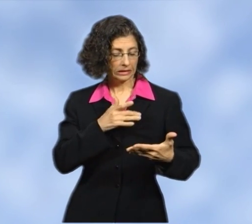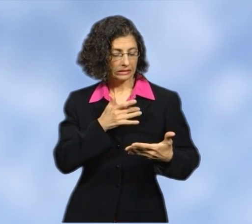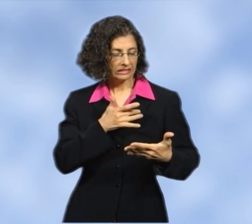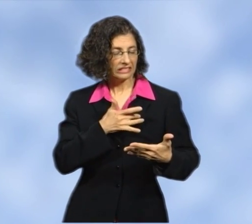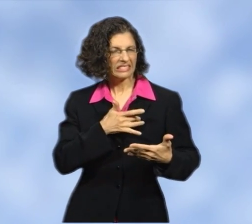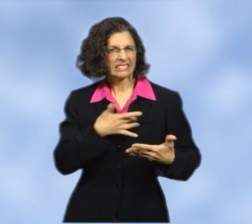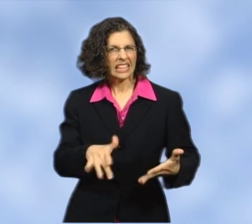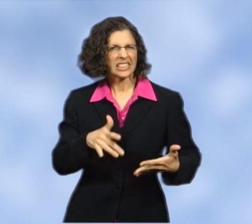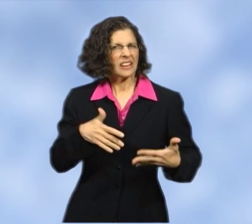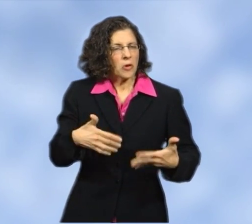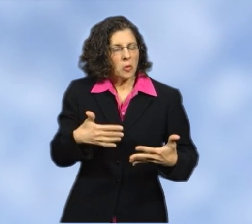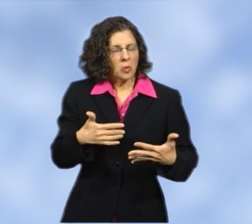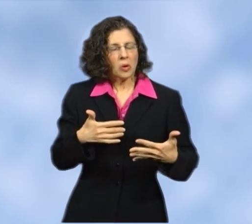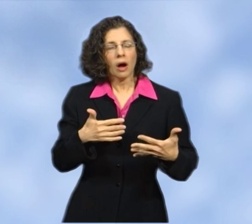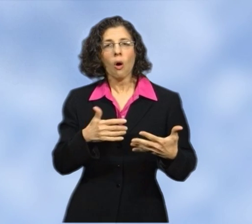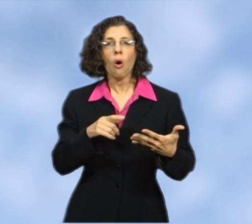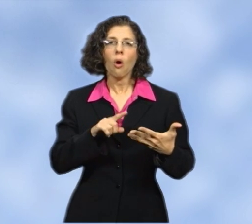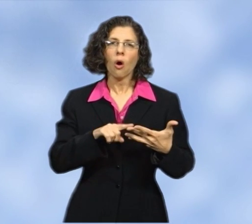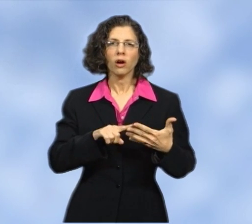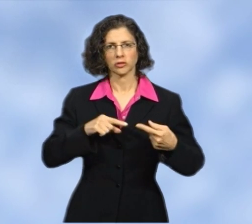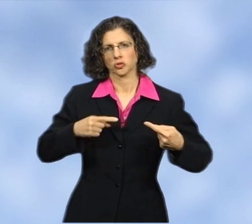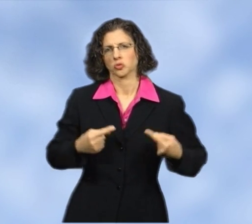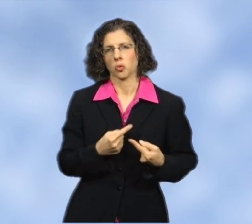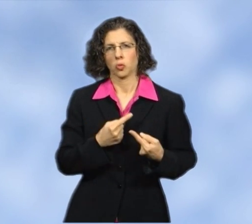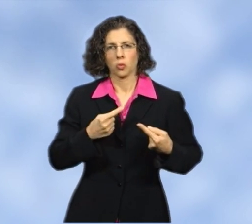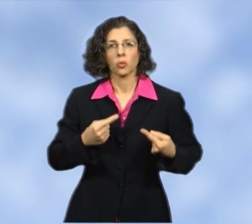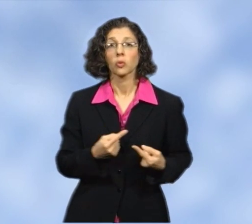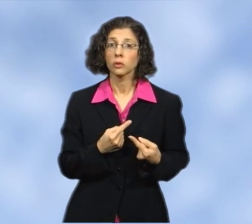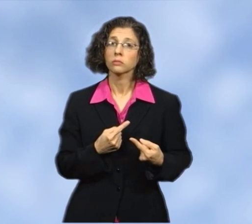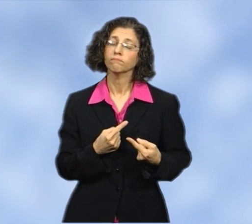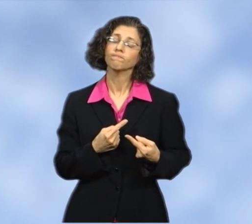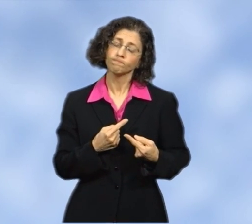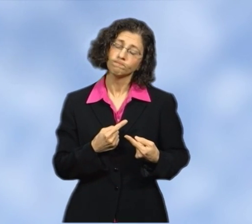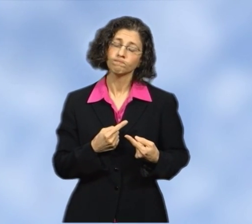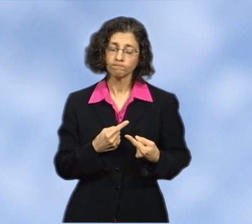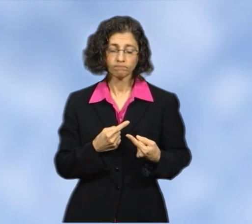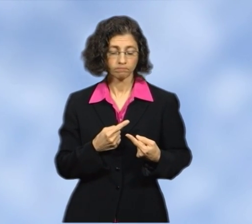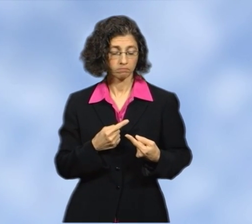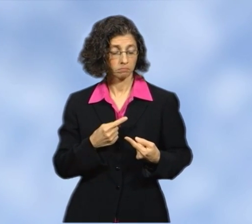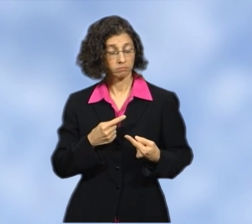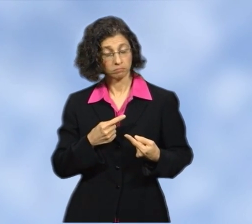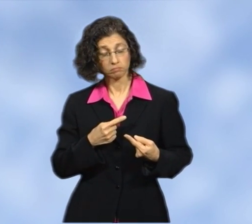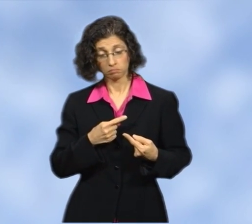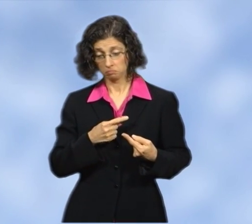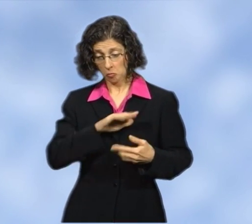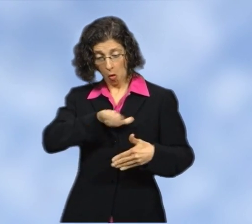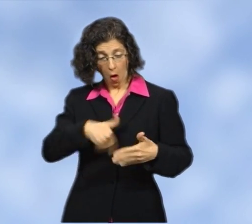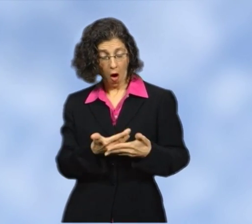may cause irritation, breast tenderness, or soreness.